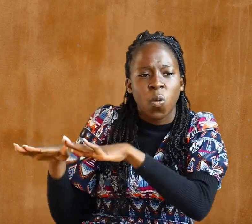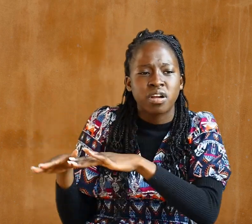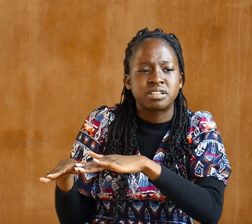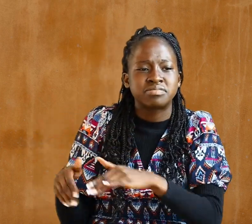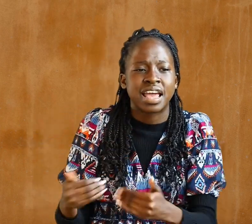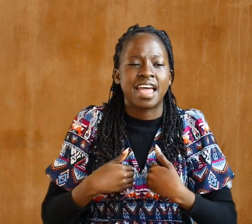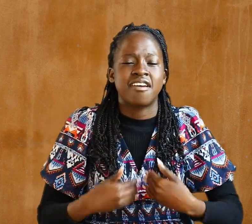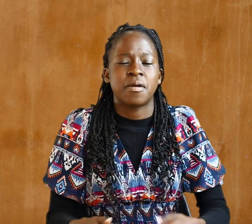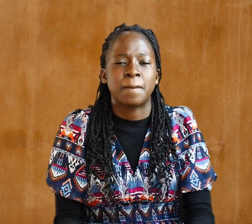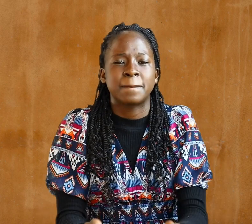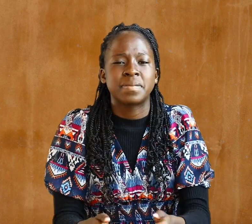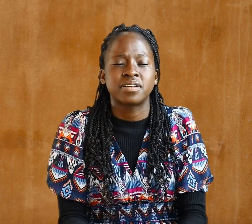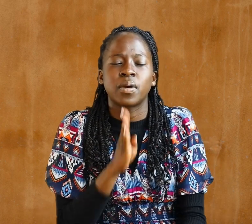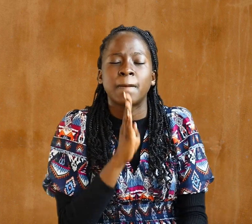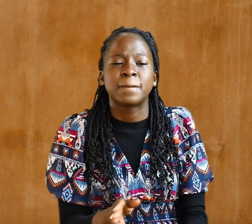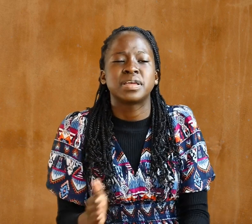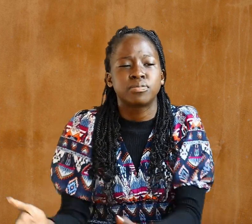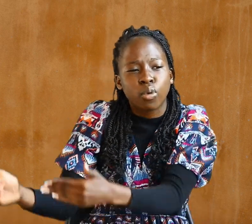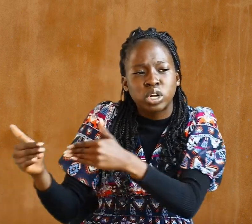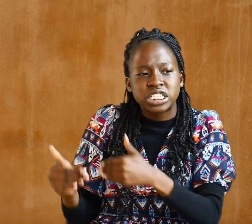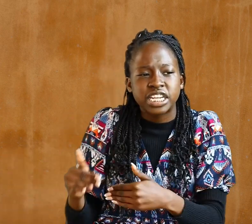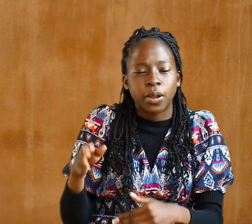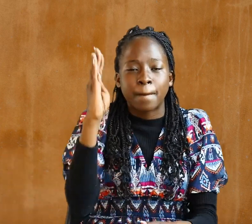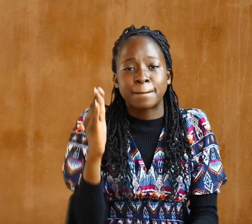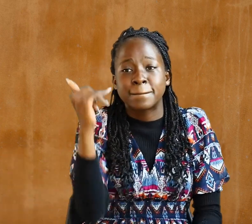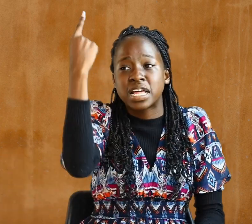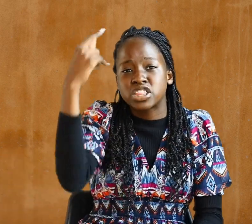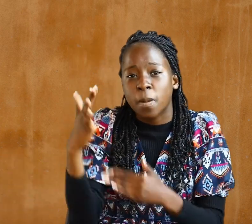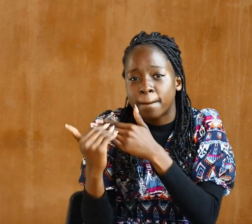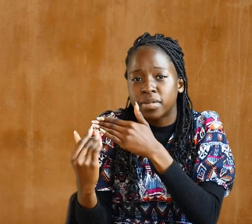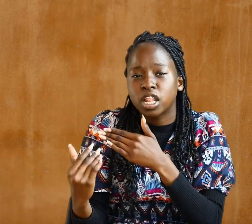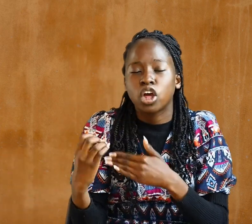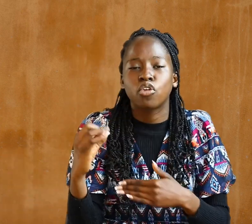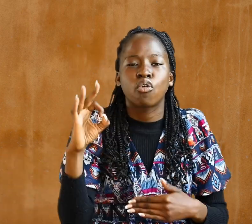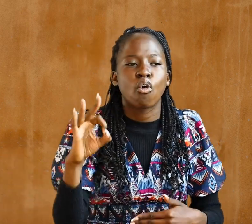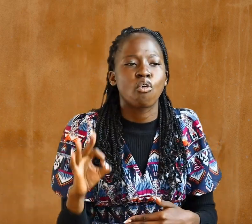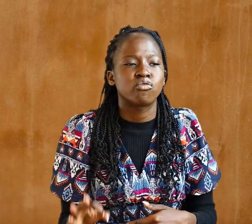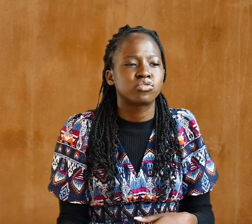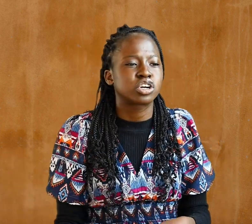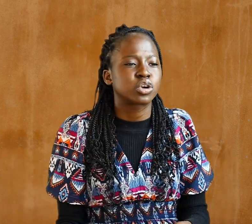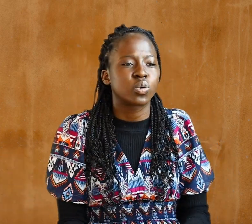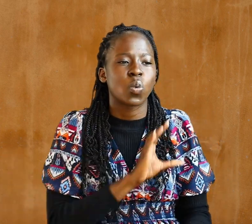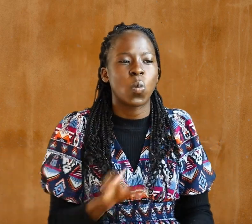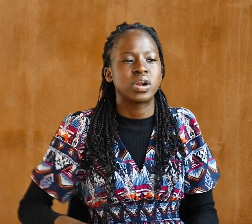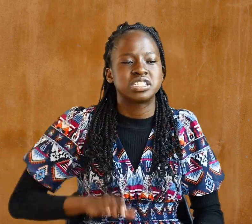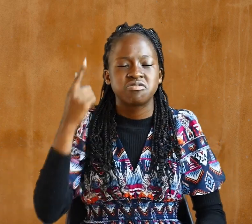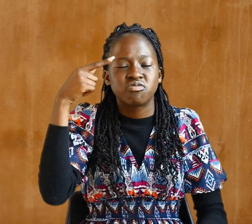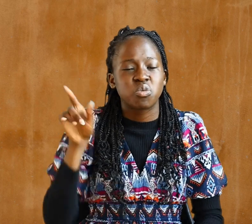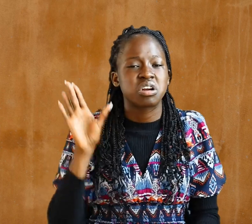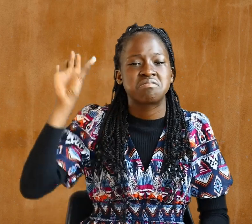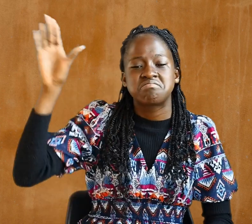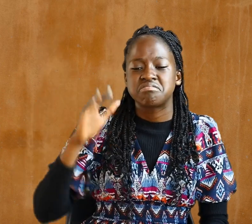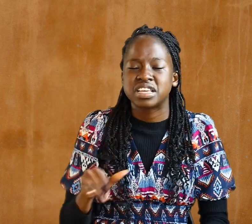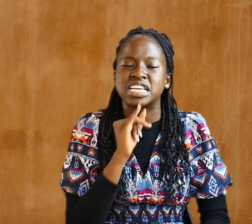by the blood of Christ. For he himself is our peace,